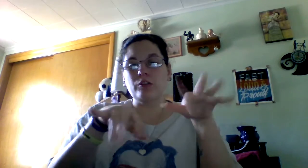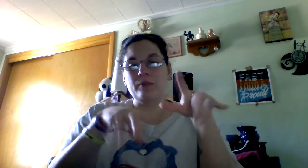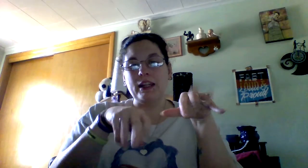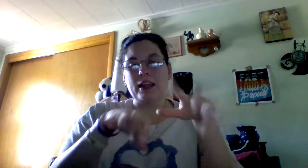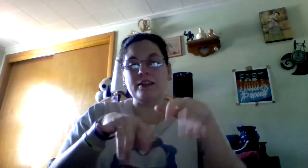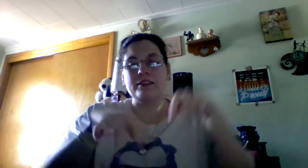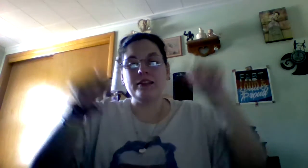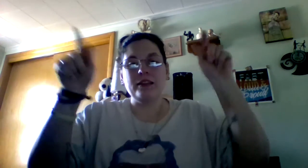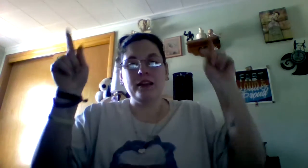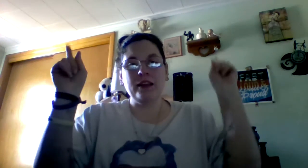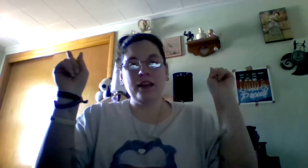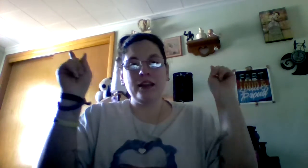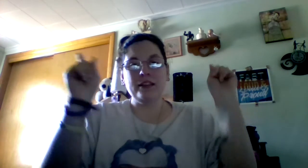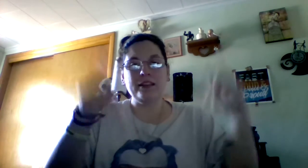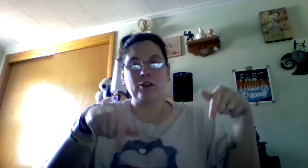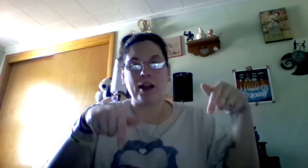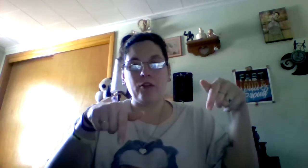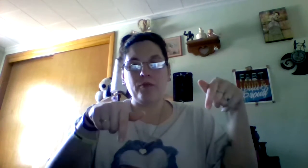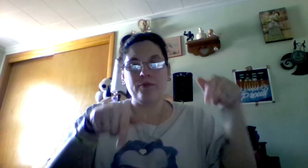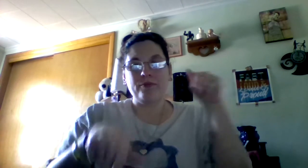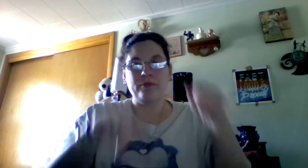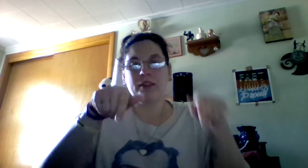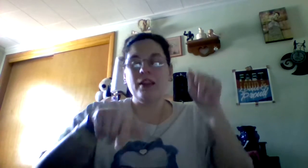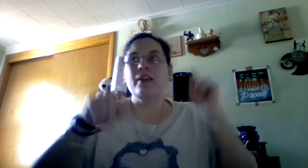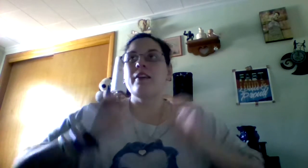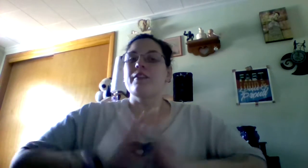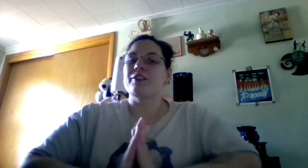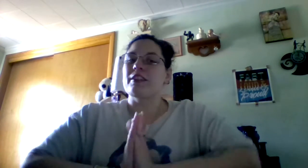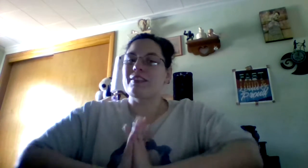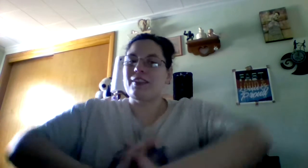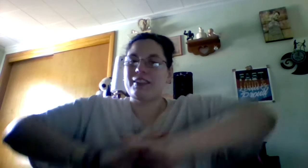medias, down there. First things first.